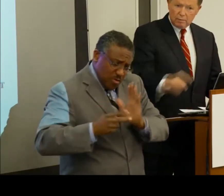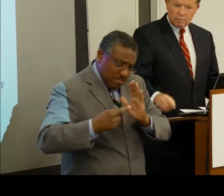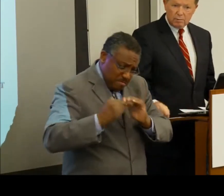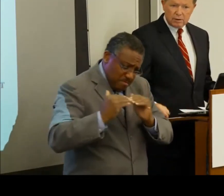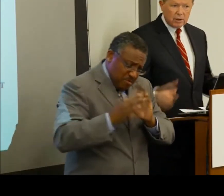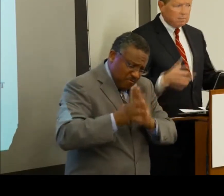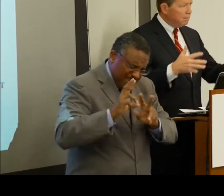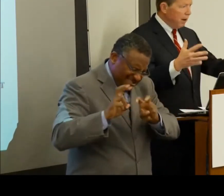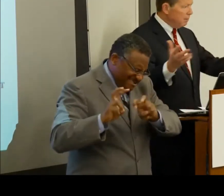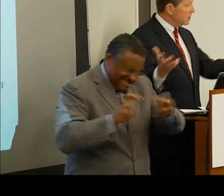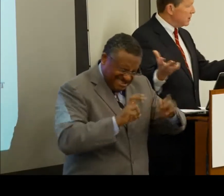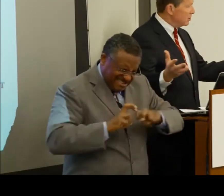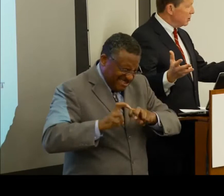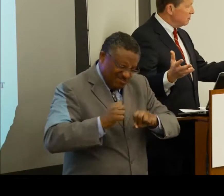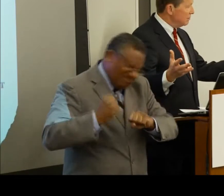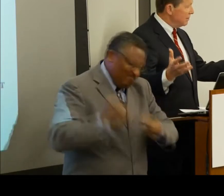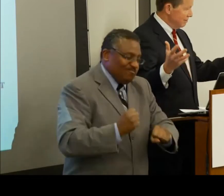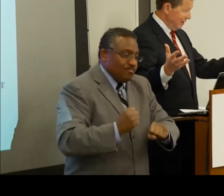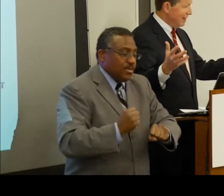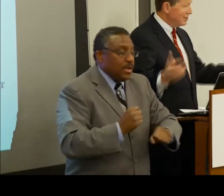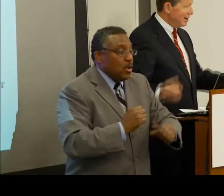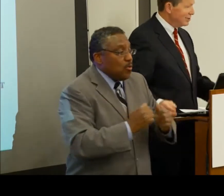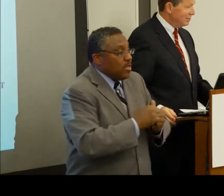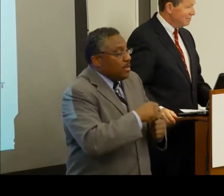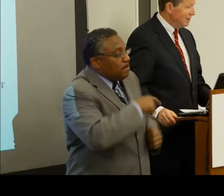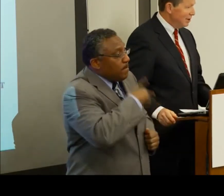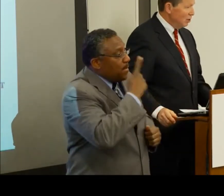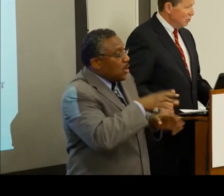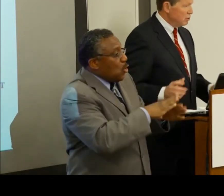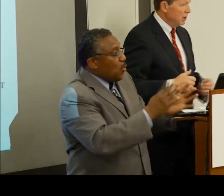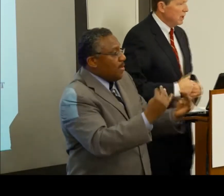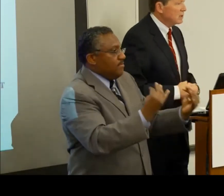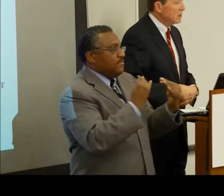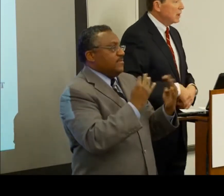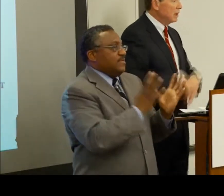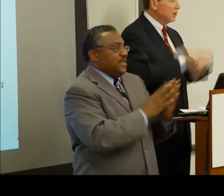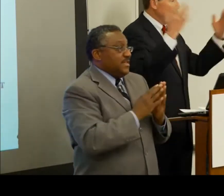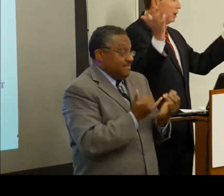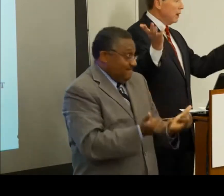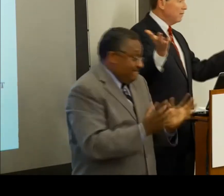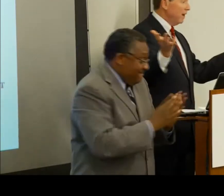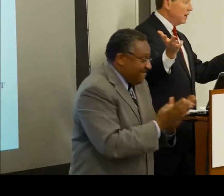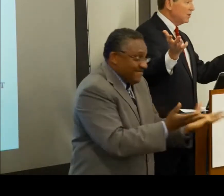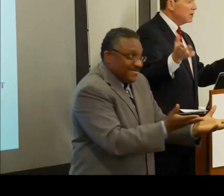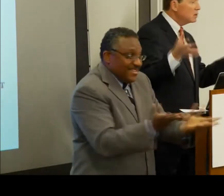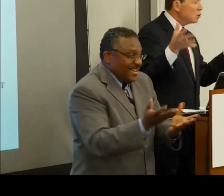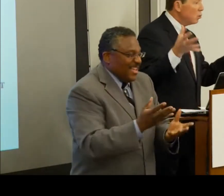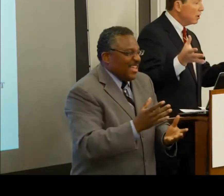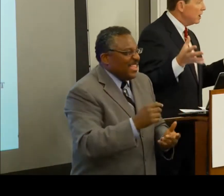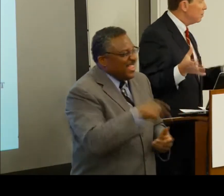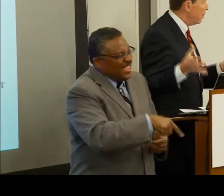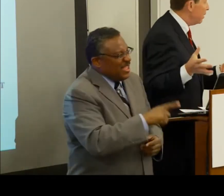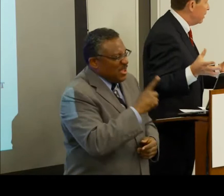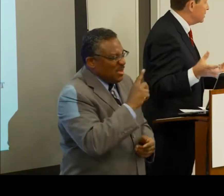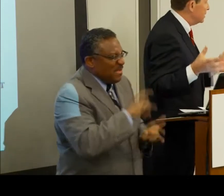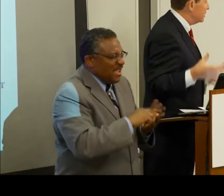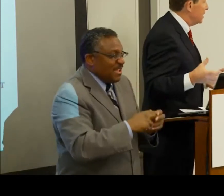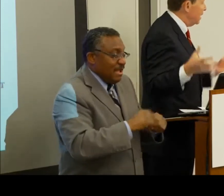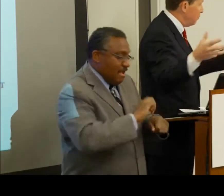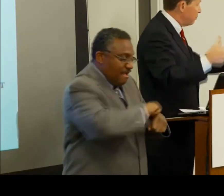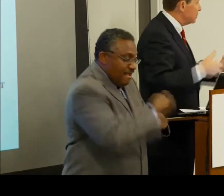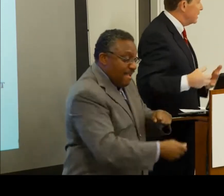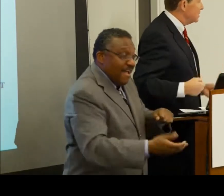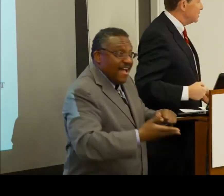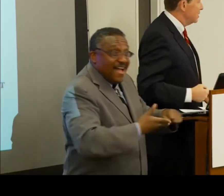concluding with a public session, today's session, which really isn't the great unveiling. This is a work in progress